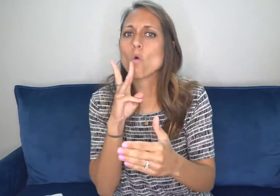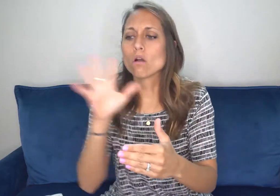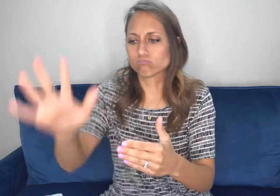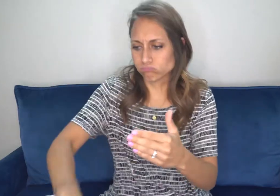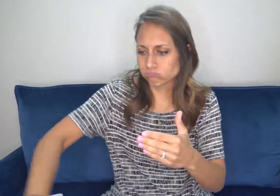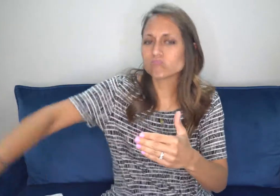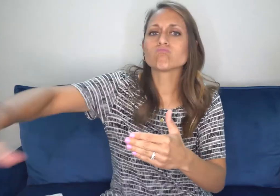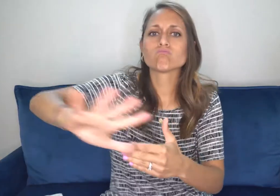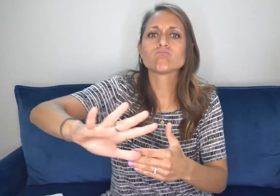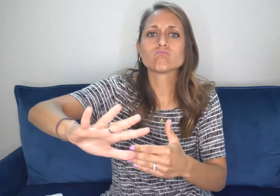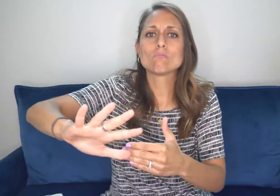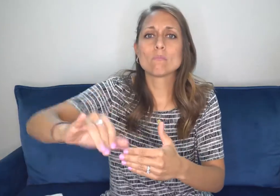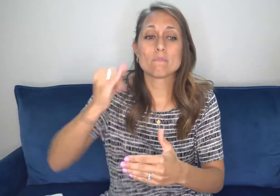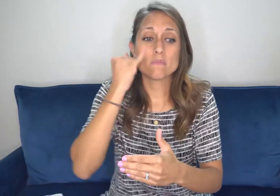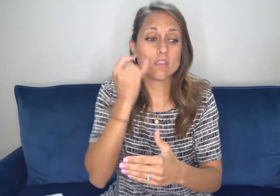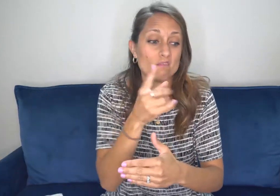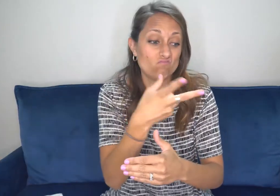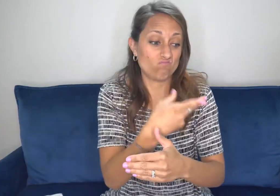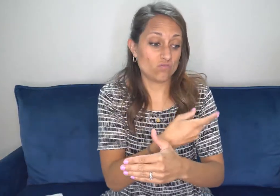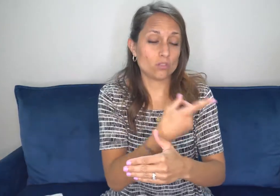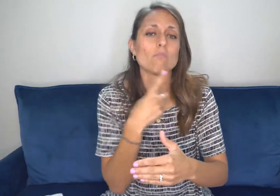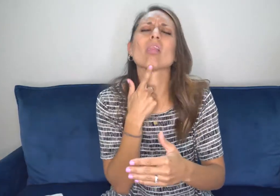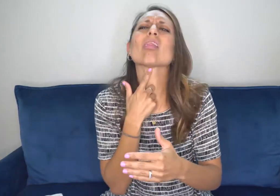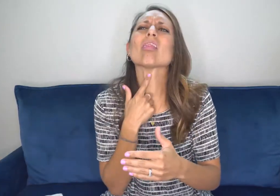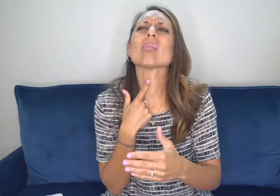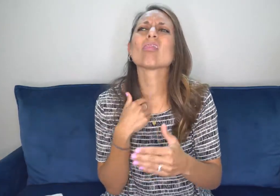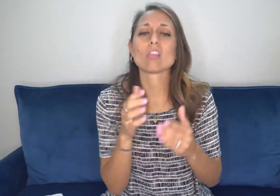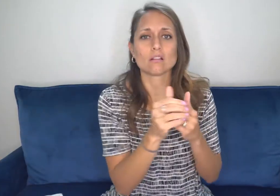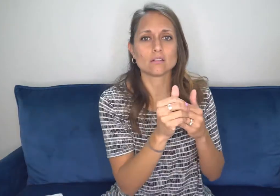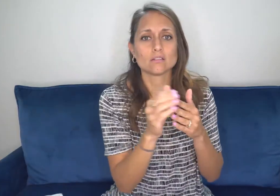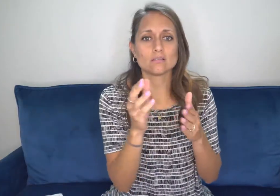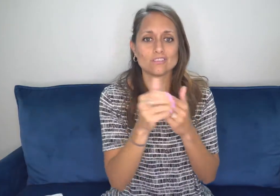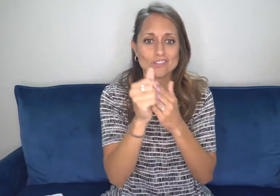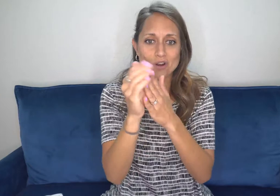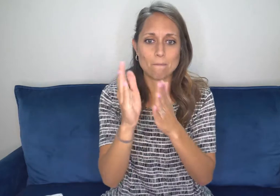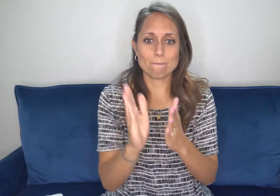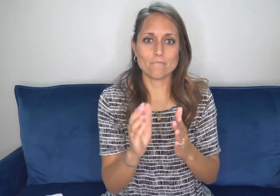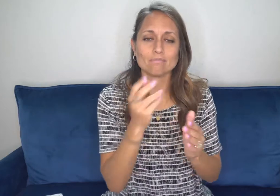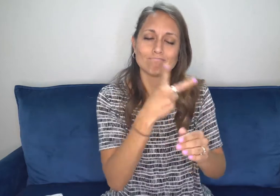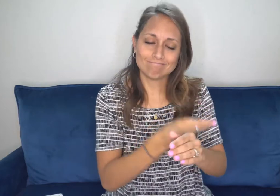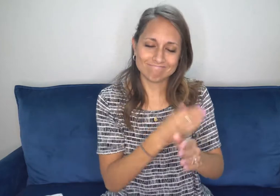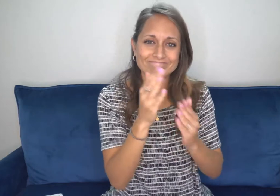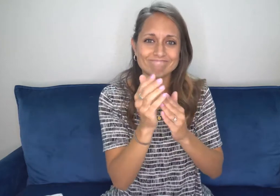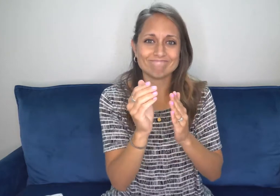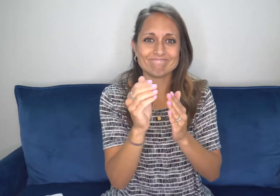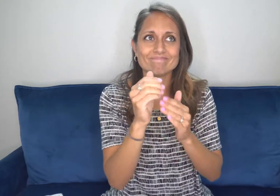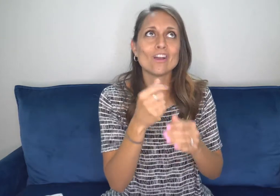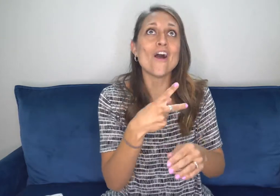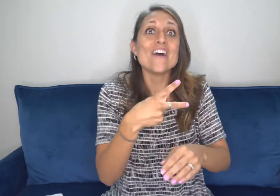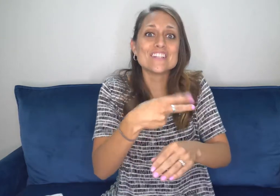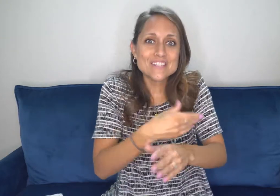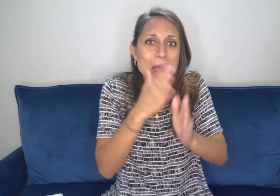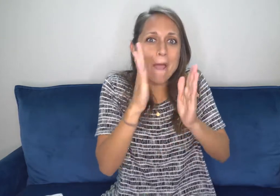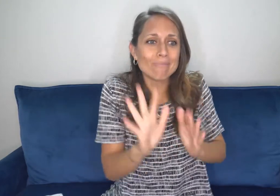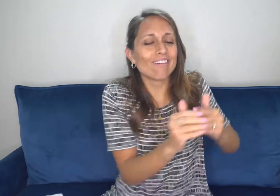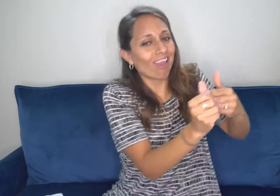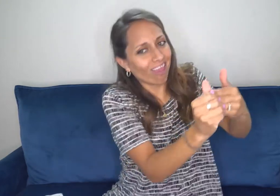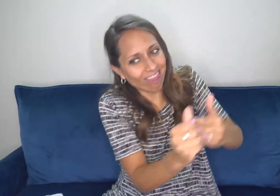They had to lead the sheep to any type of body of water. The shepherd had to lead the sheep to